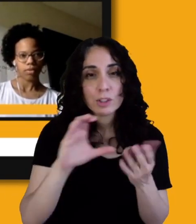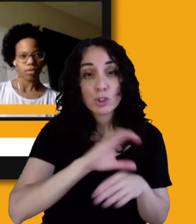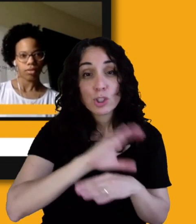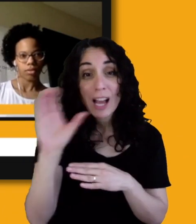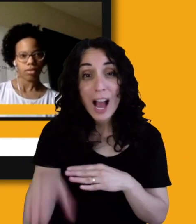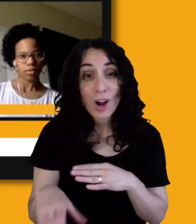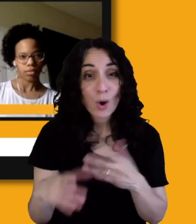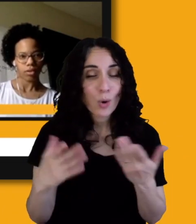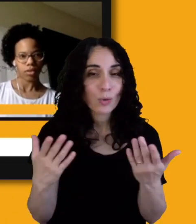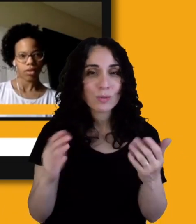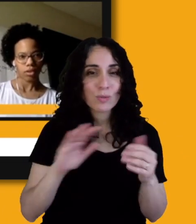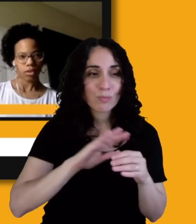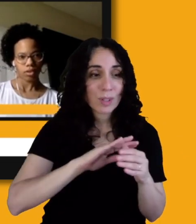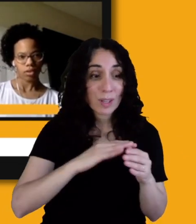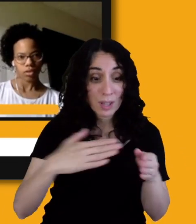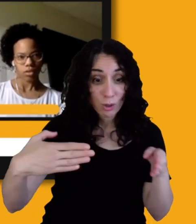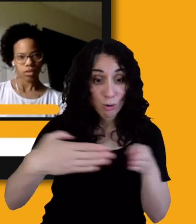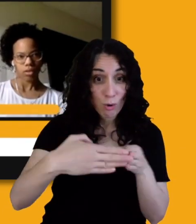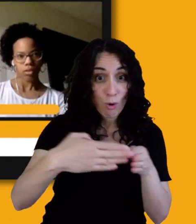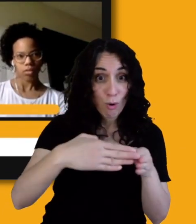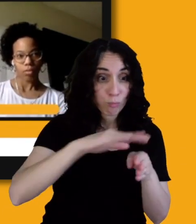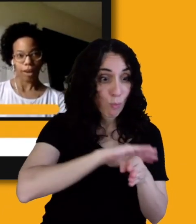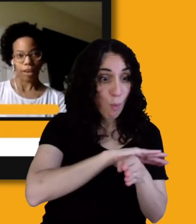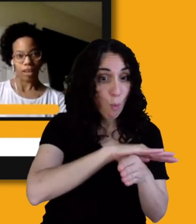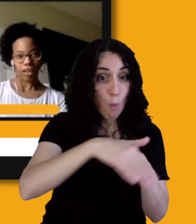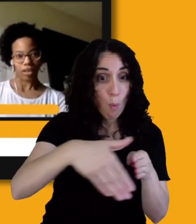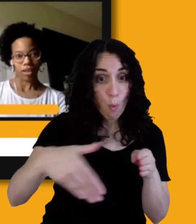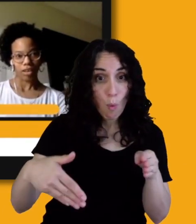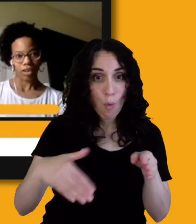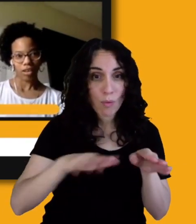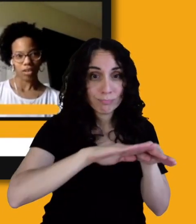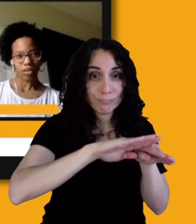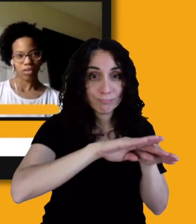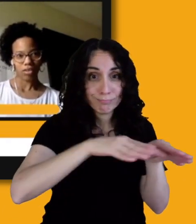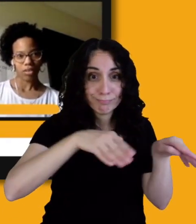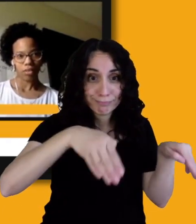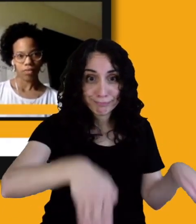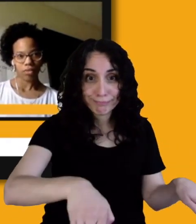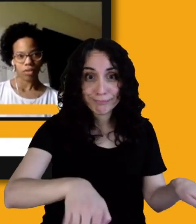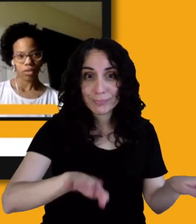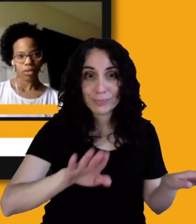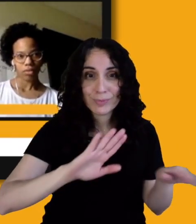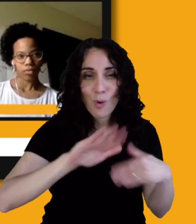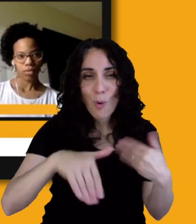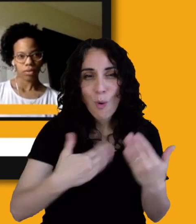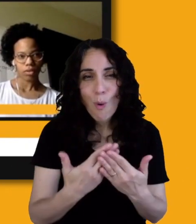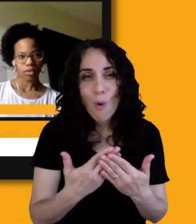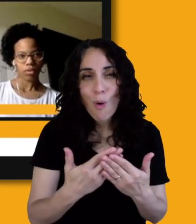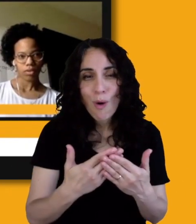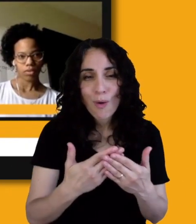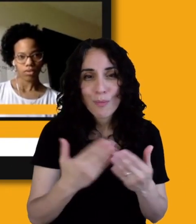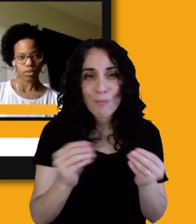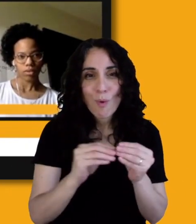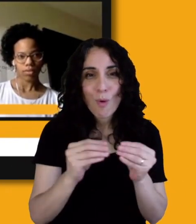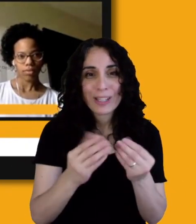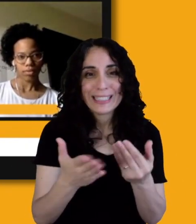ability to actually use them. Not only, not only are they more common and well-made and they actually meet